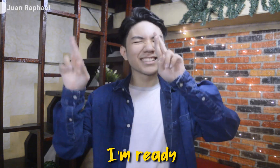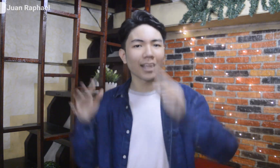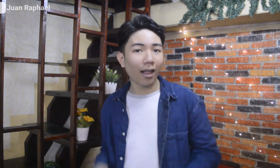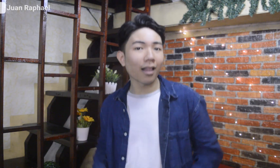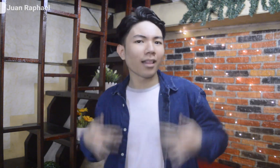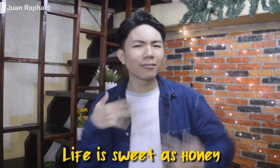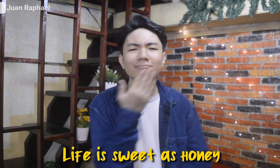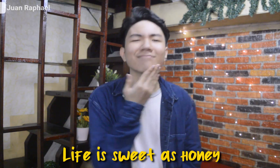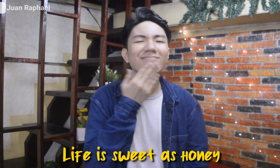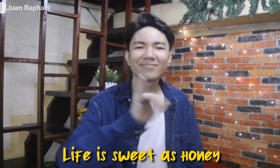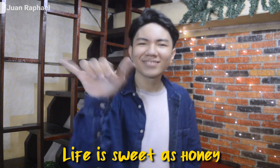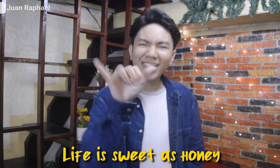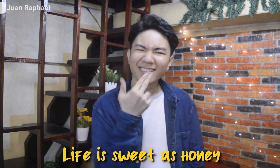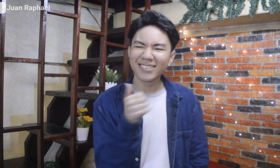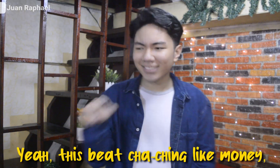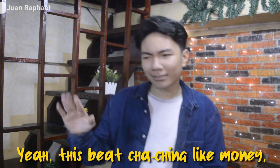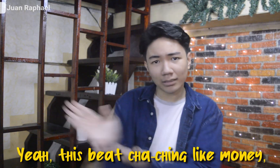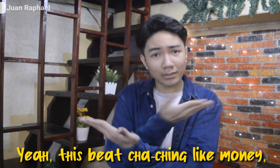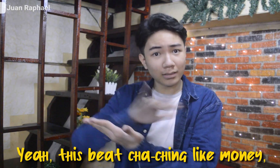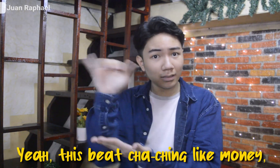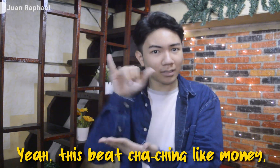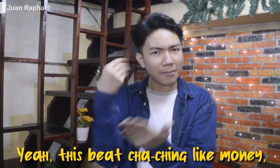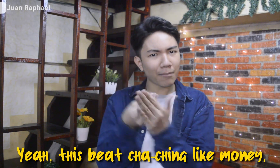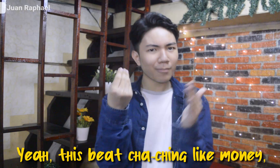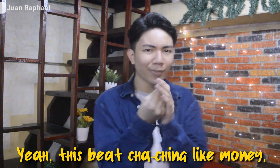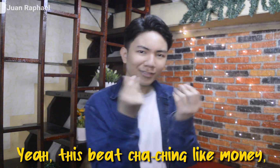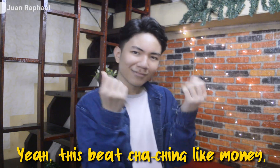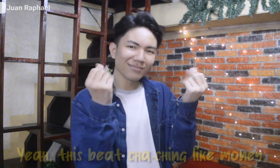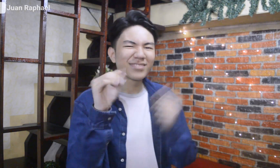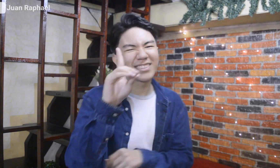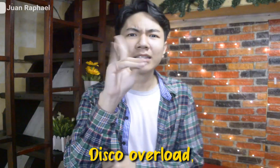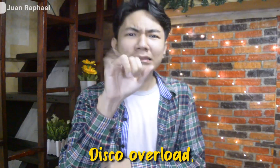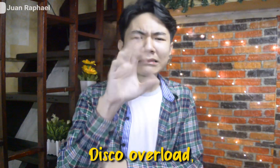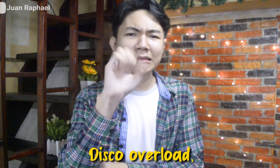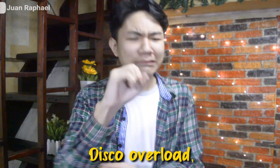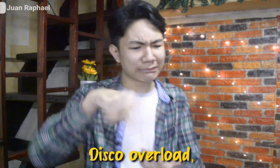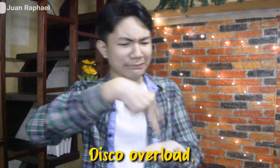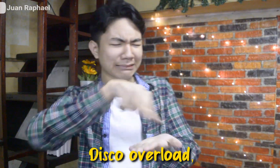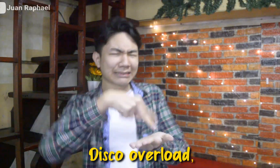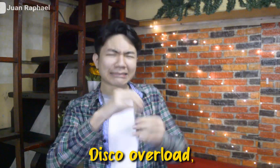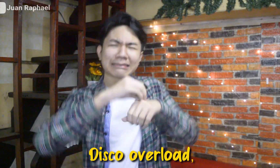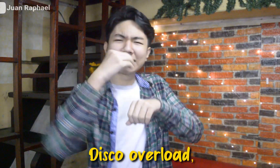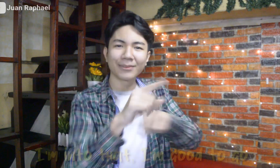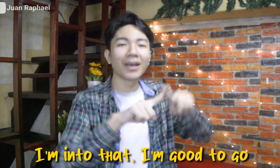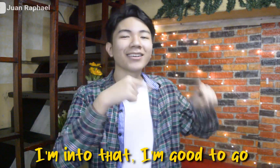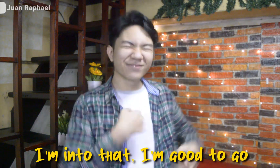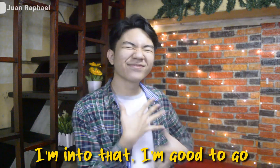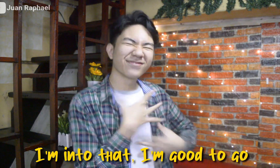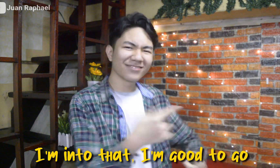Life is sweet as honey, yeah, this beat you trade like money This girl overload, I mean today